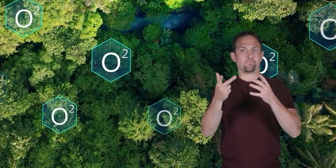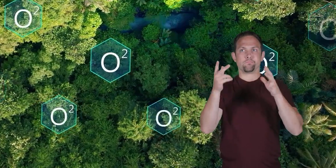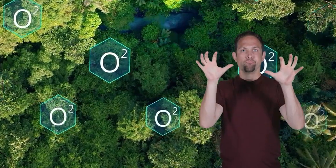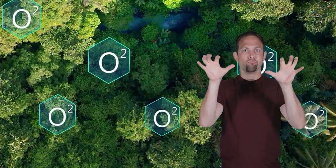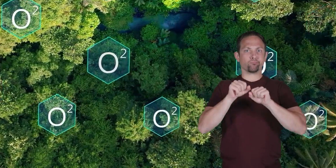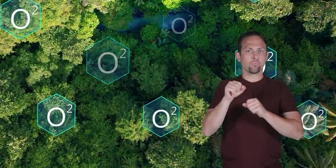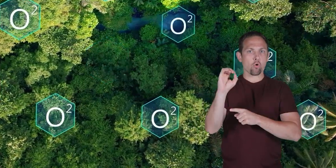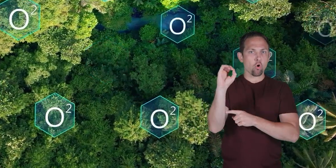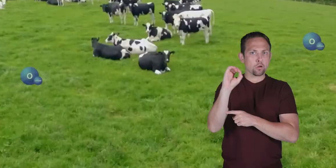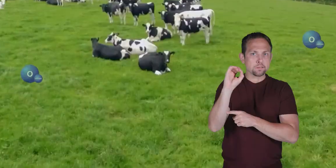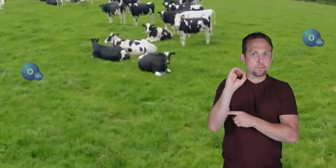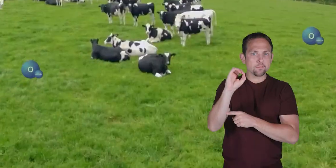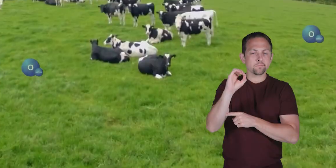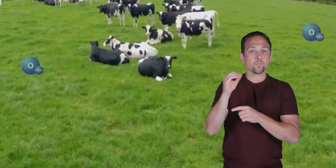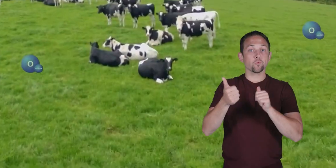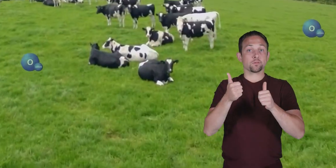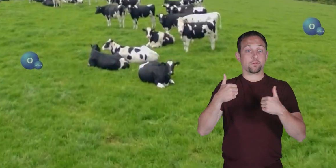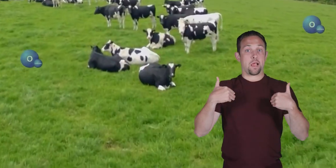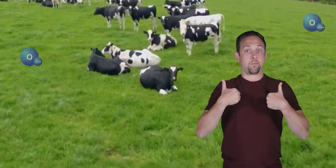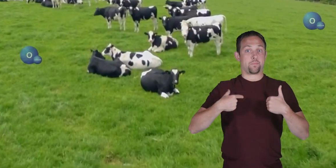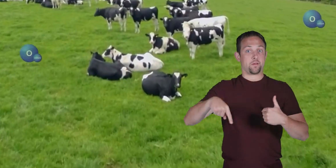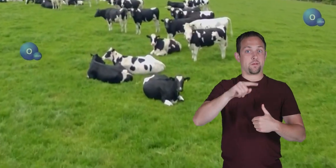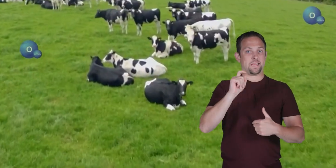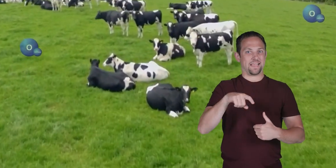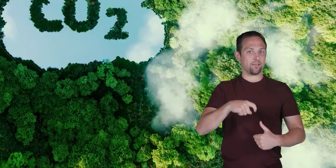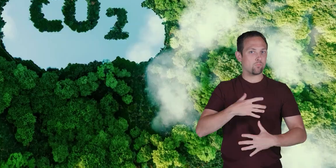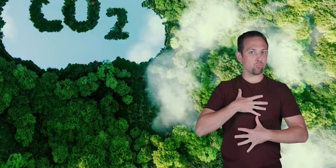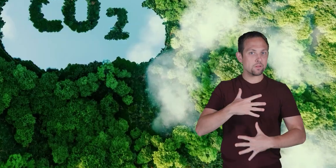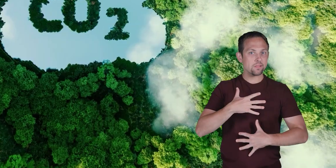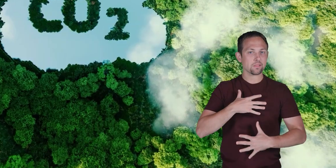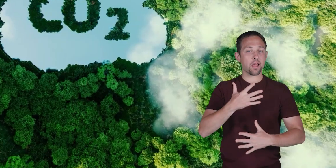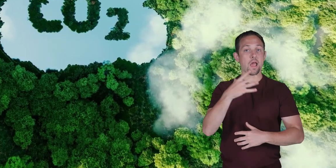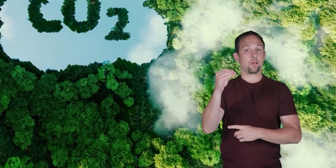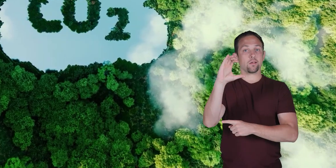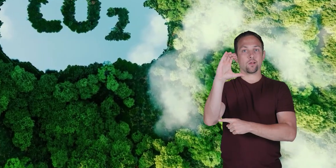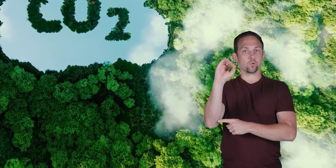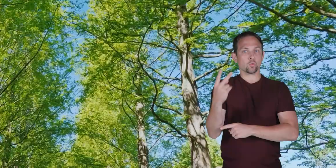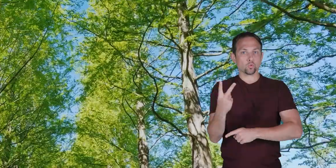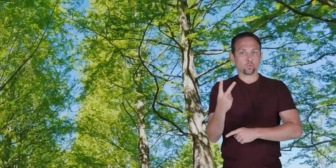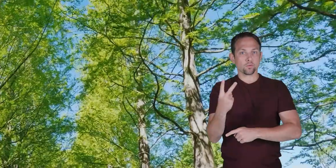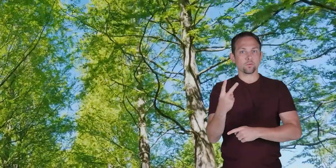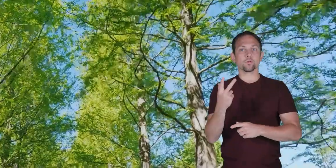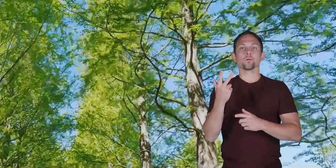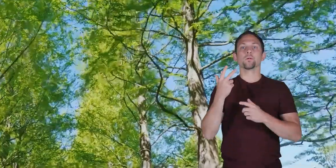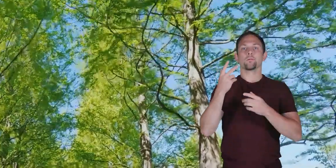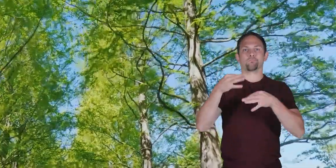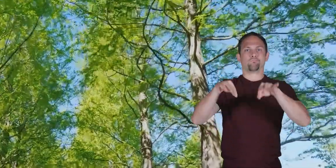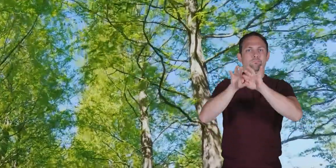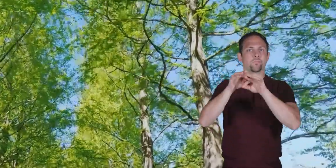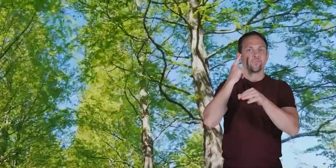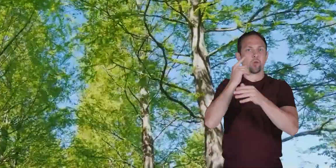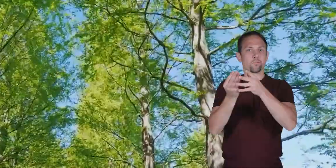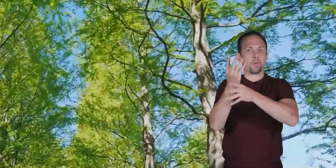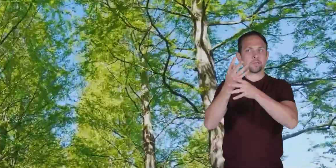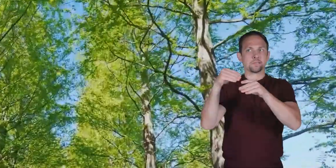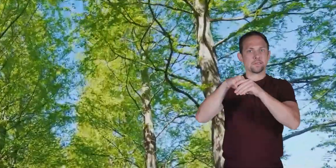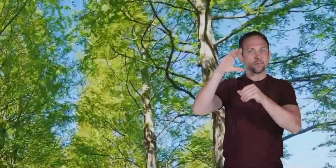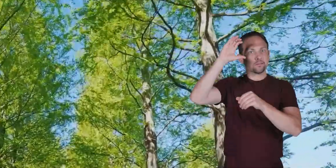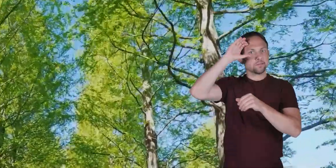oxygen which animals need to breathe and carbon dioxide which is vital for plants and photosynthesis